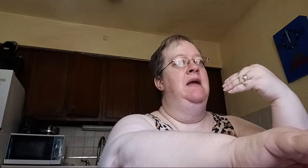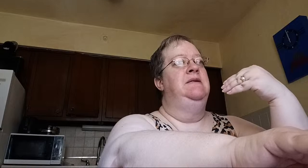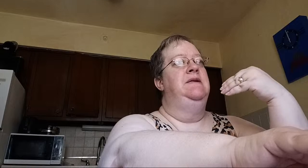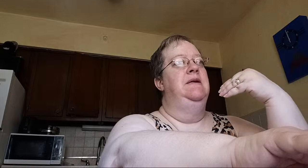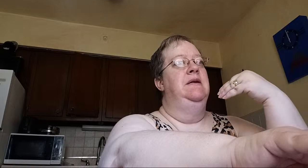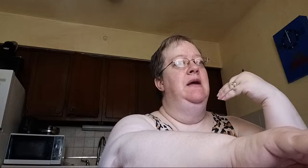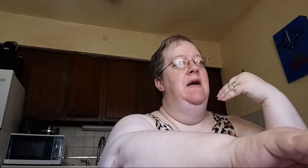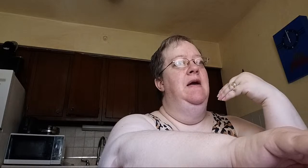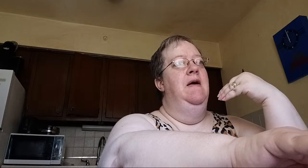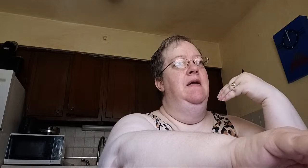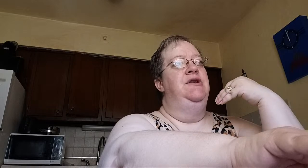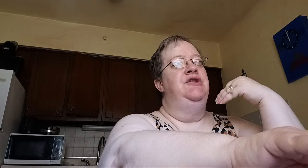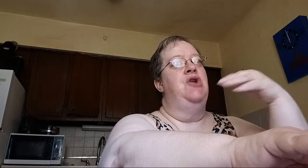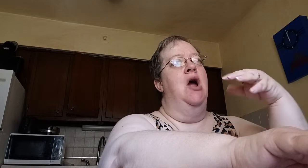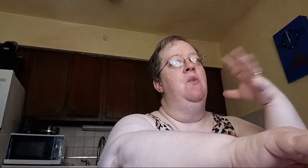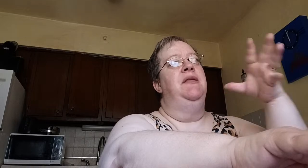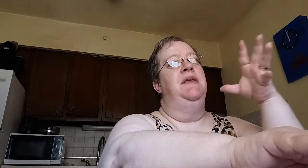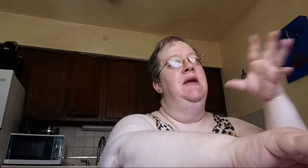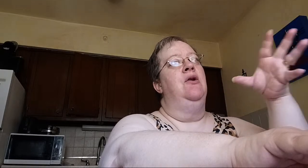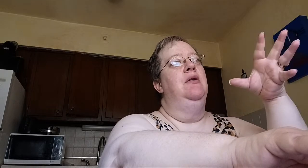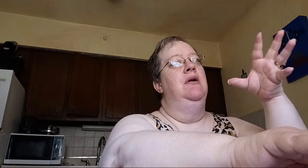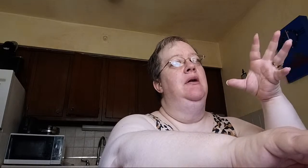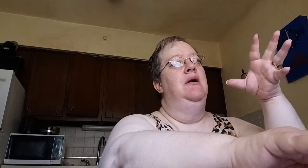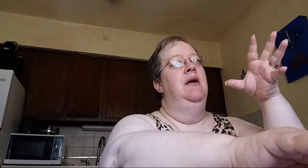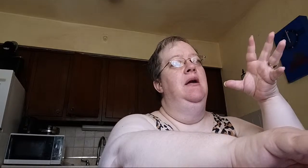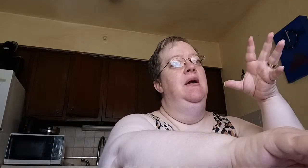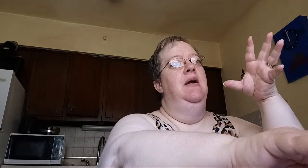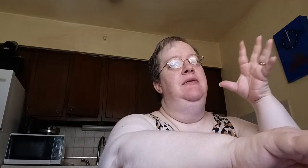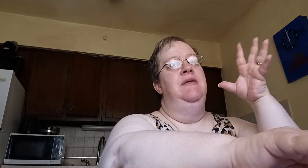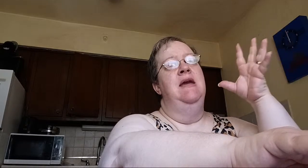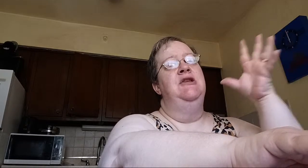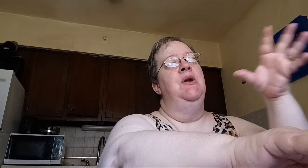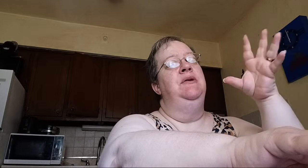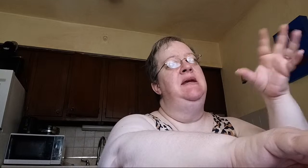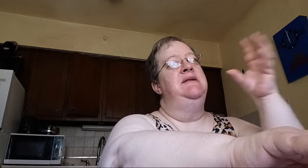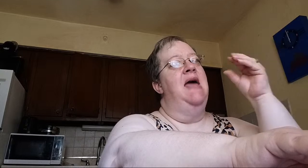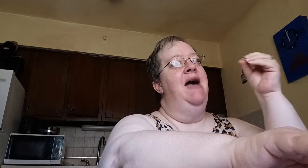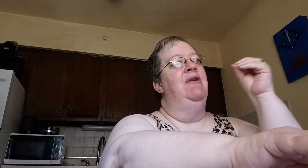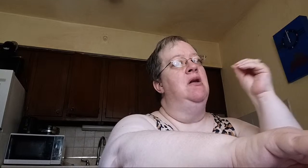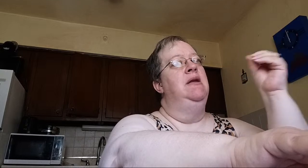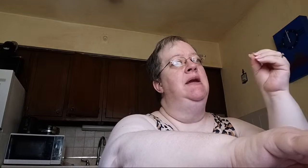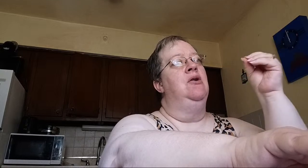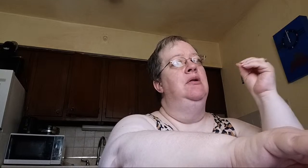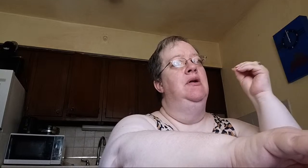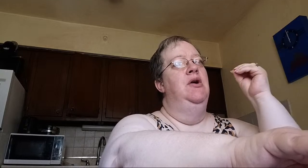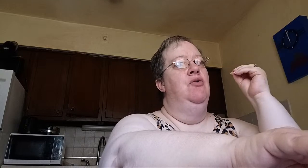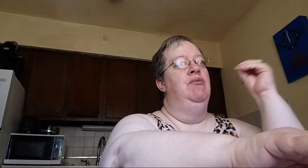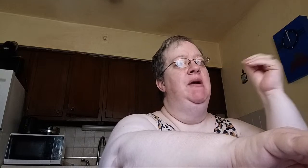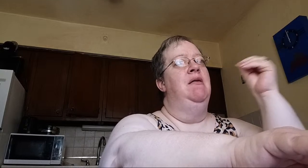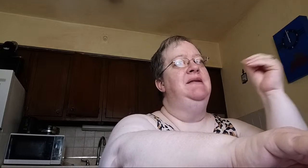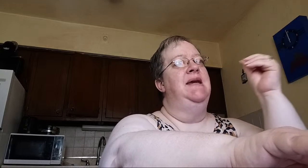And to start with here, Israel needs to have a clear realization